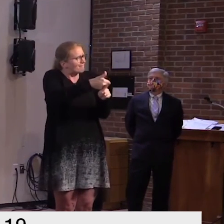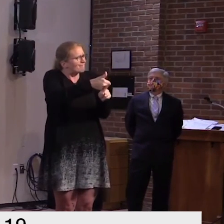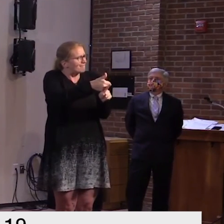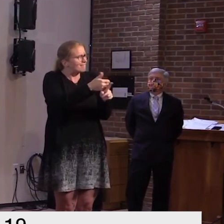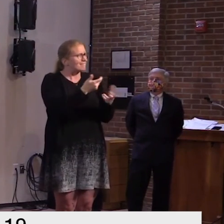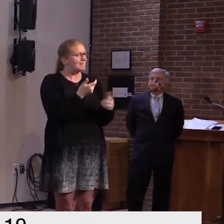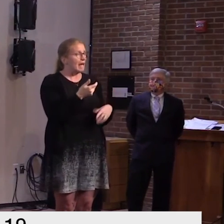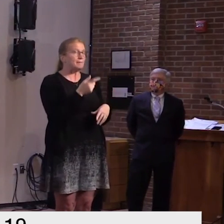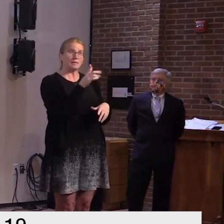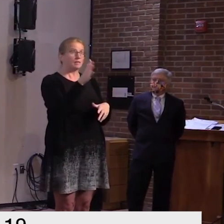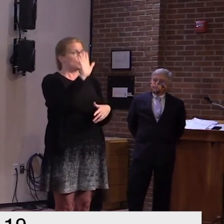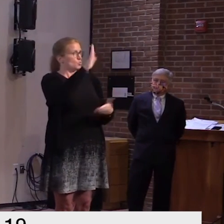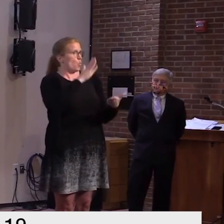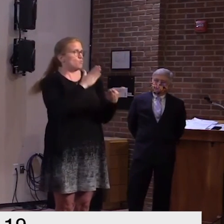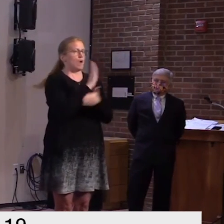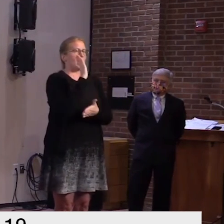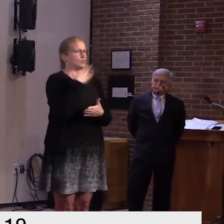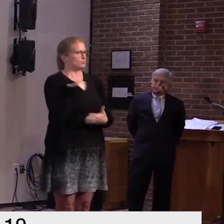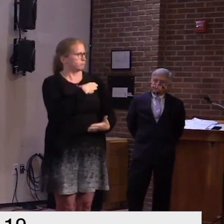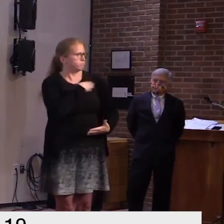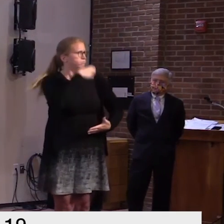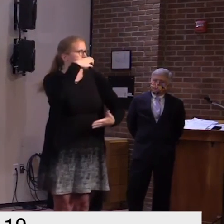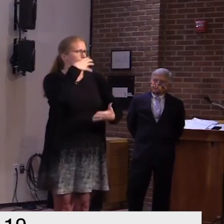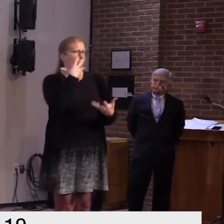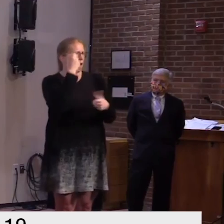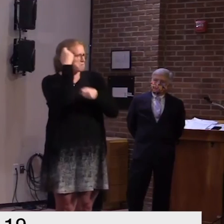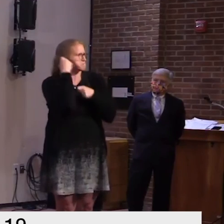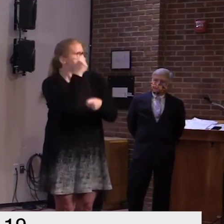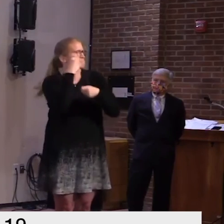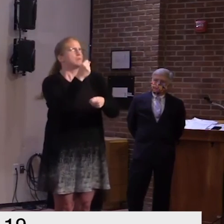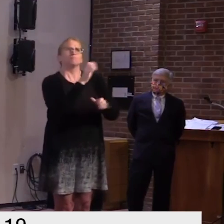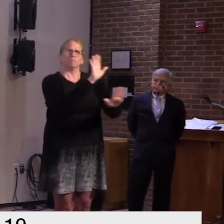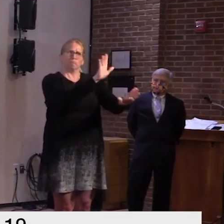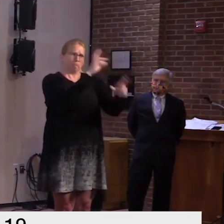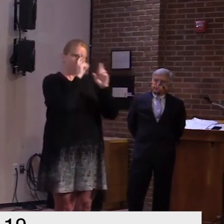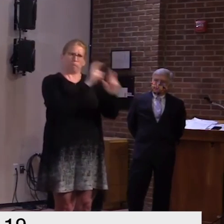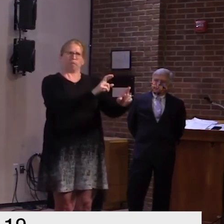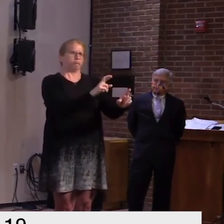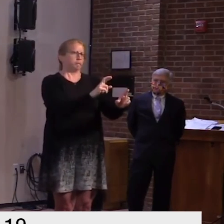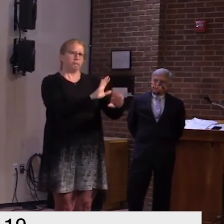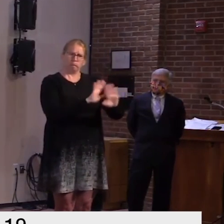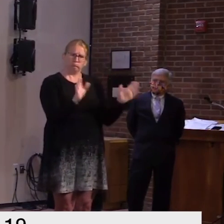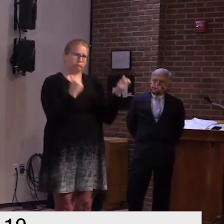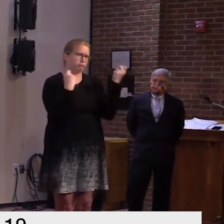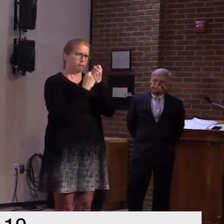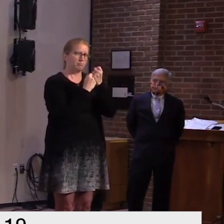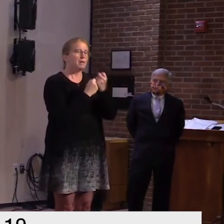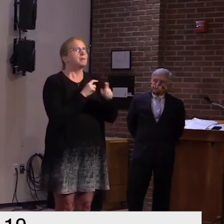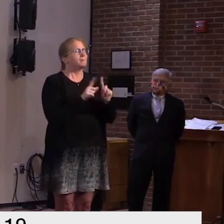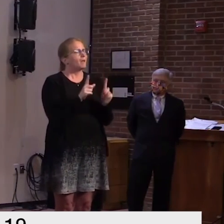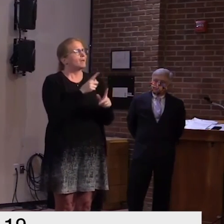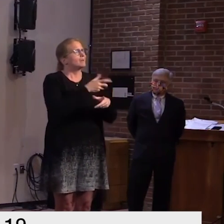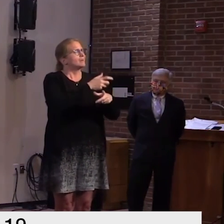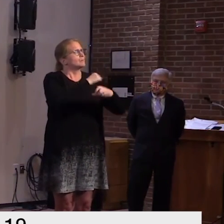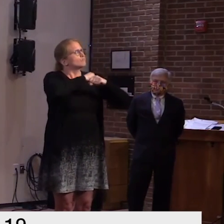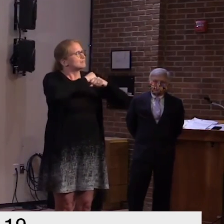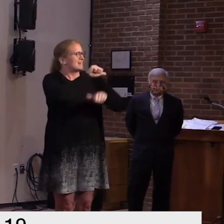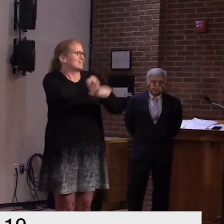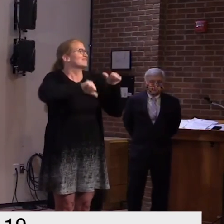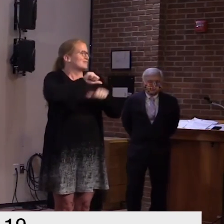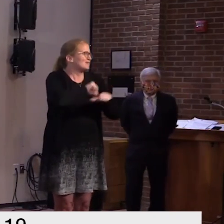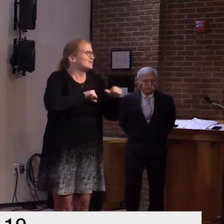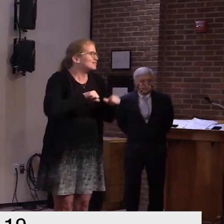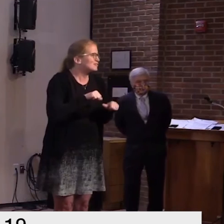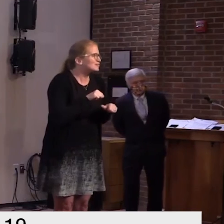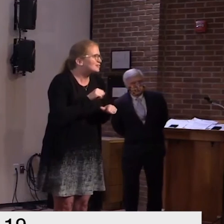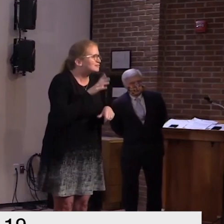constitutional right is important but it's also important to protect others so just keep you know common sense of mind as you as you